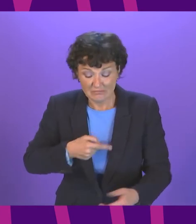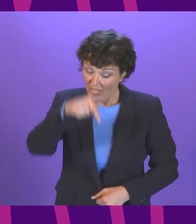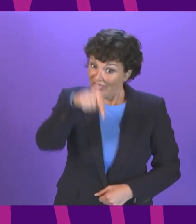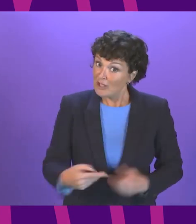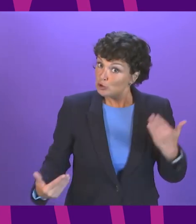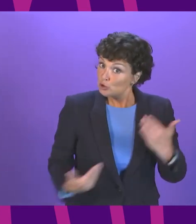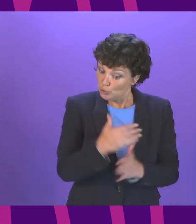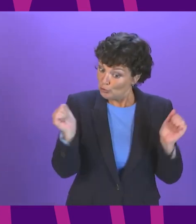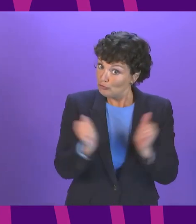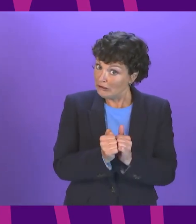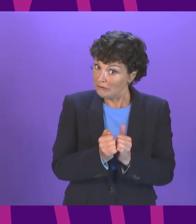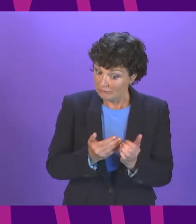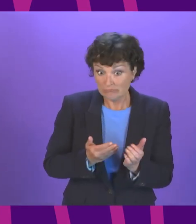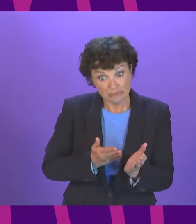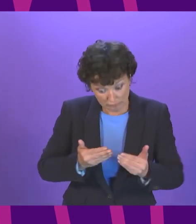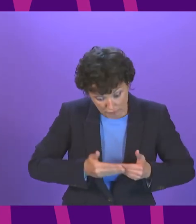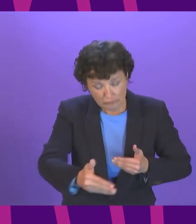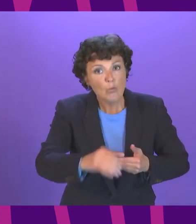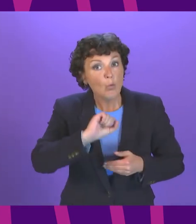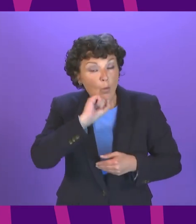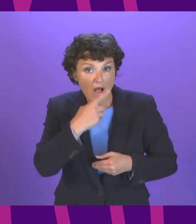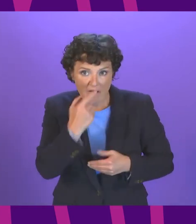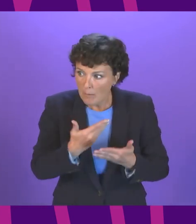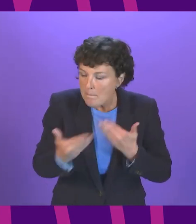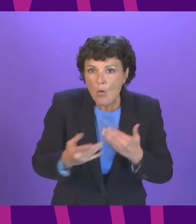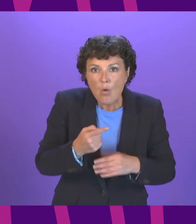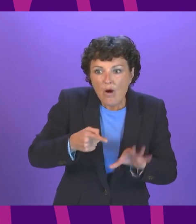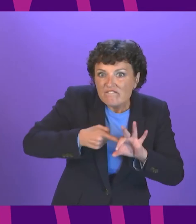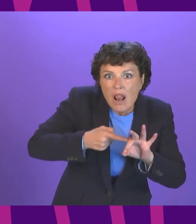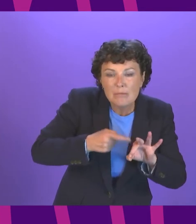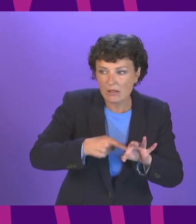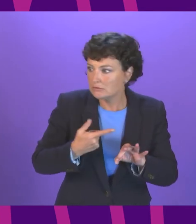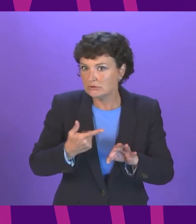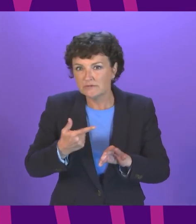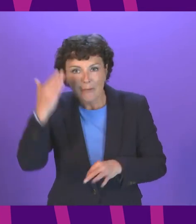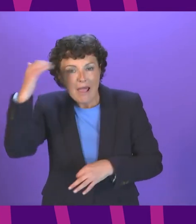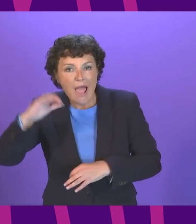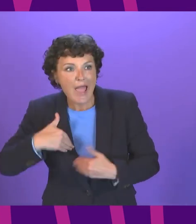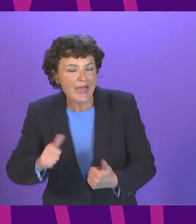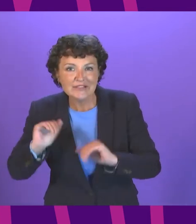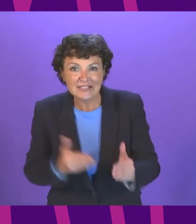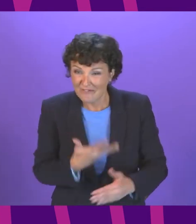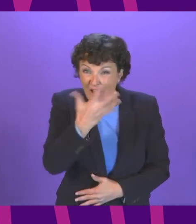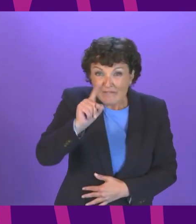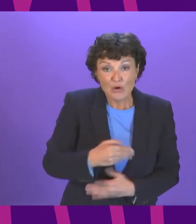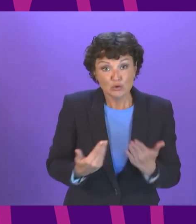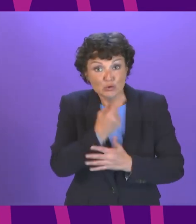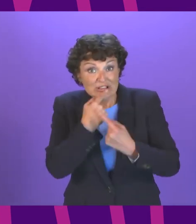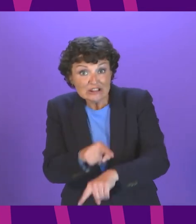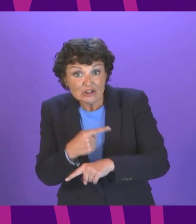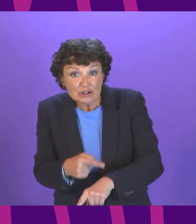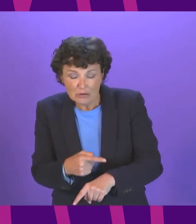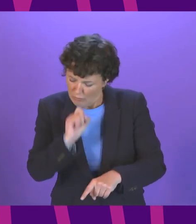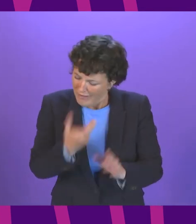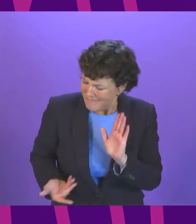for change in these areas more availability of mental health services in our communities 5,000 new teachers with a stronger